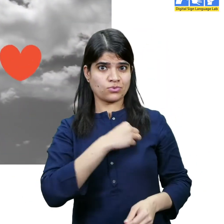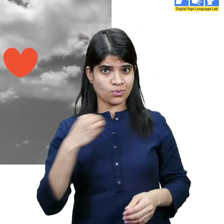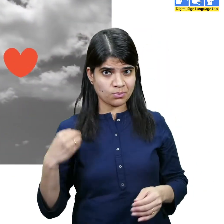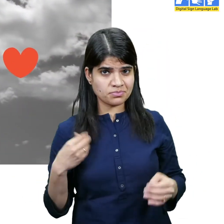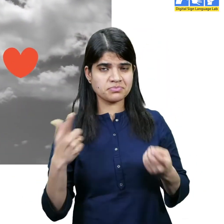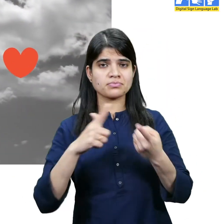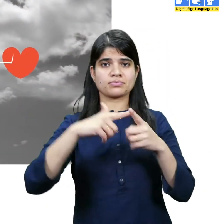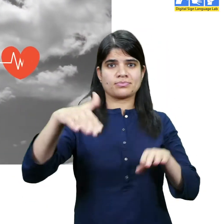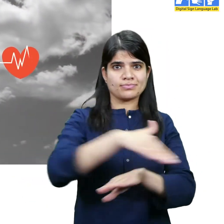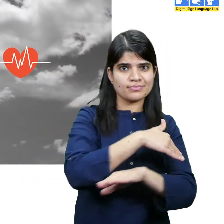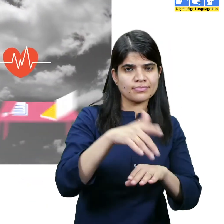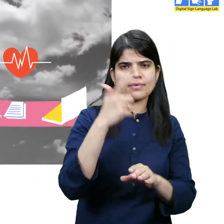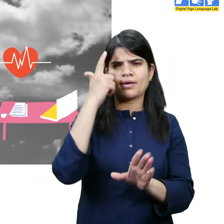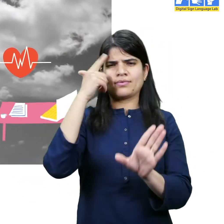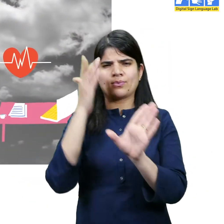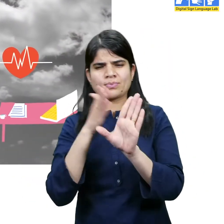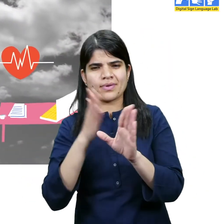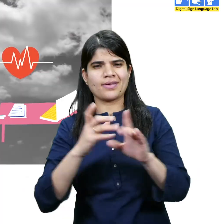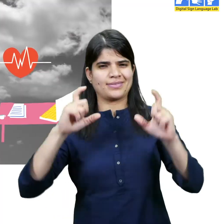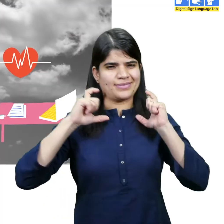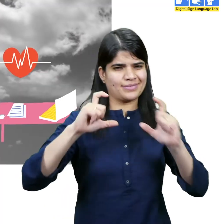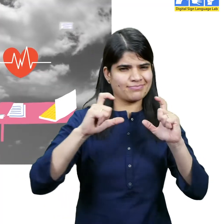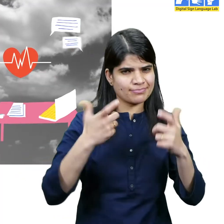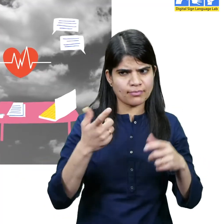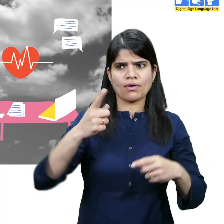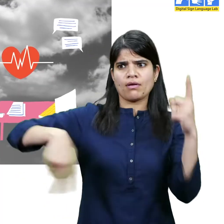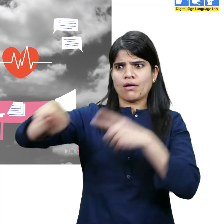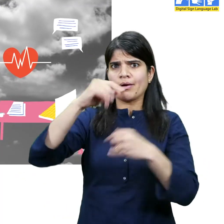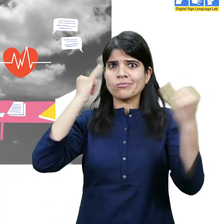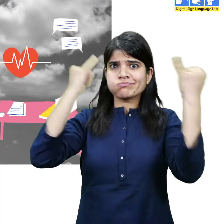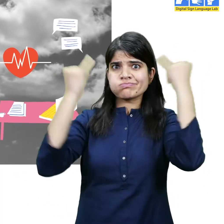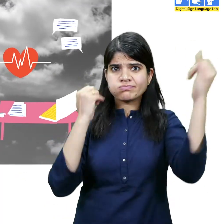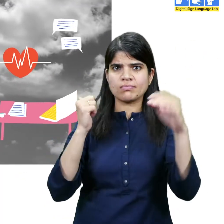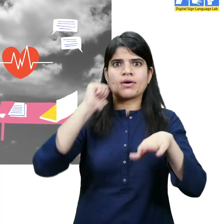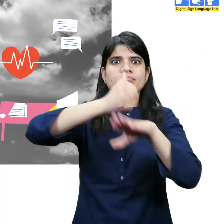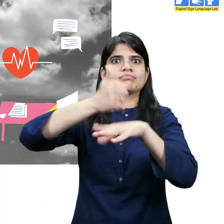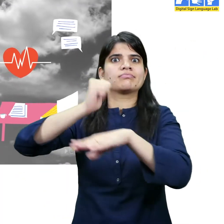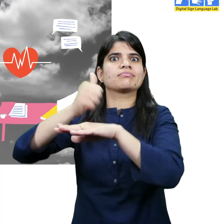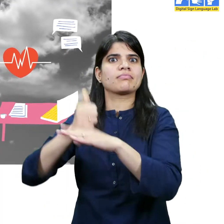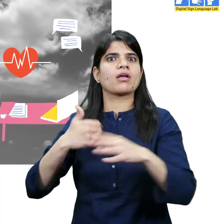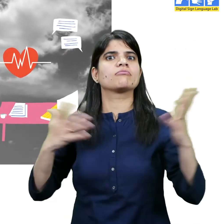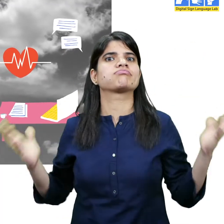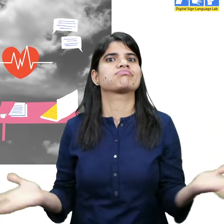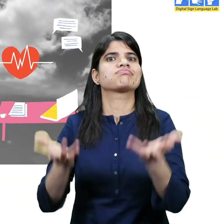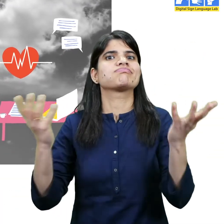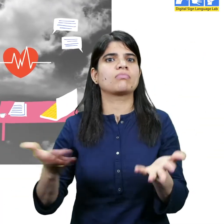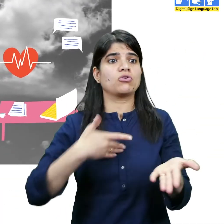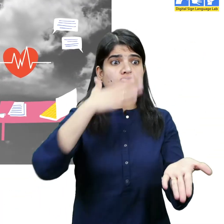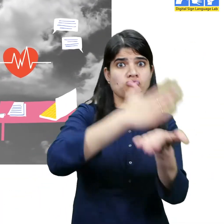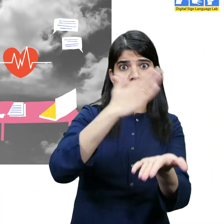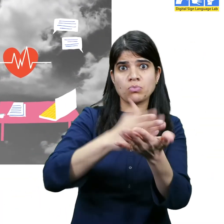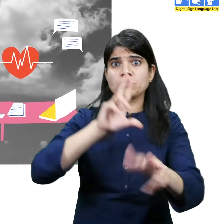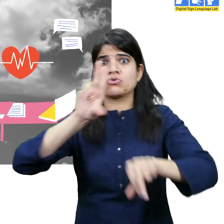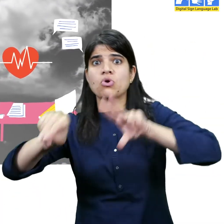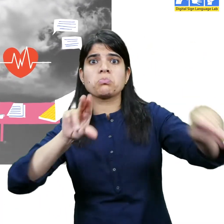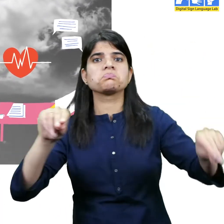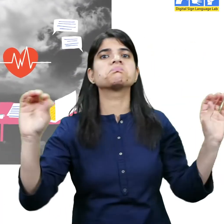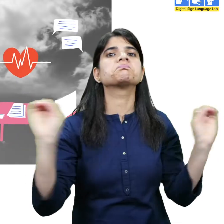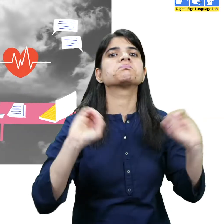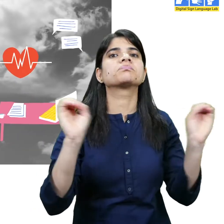Everyone can get education, access healthcare, get a job and speak their minds. Everyone can do whatever they